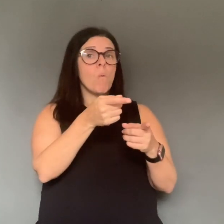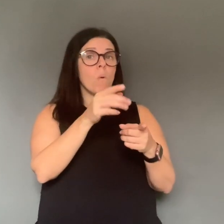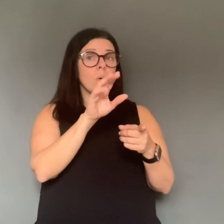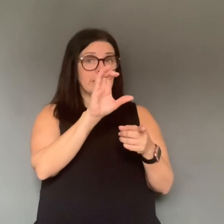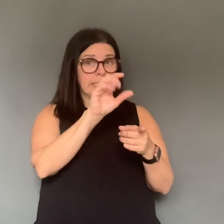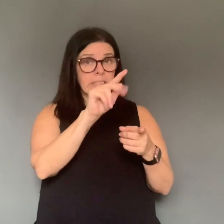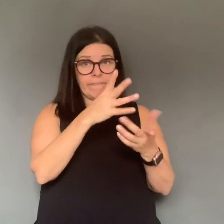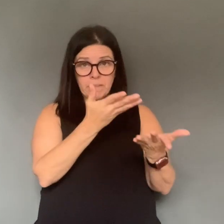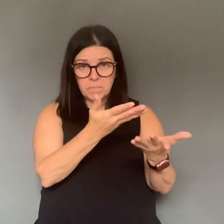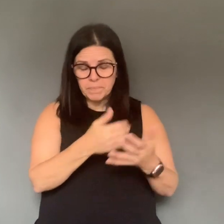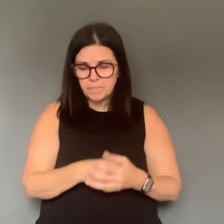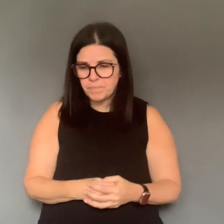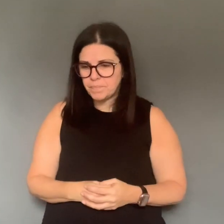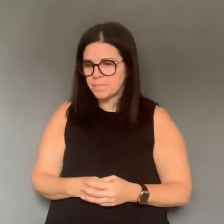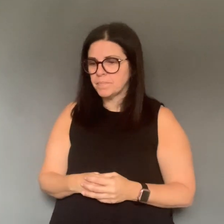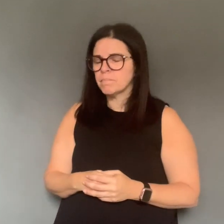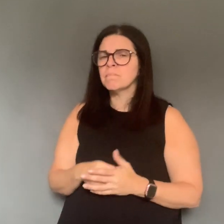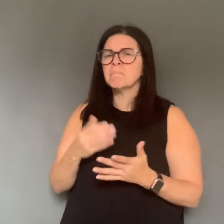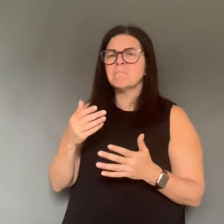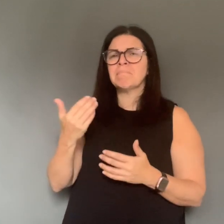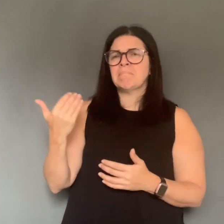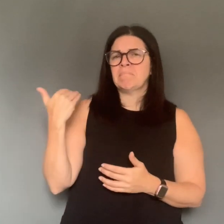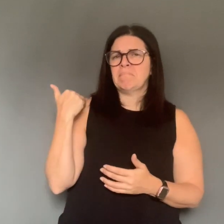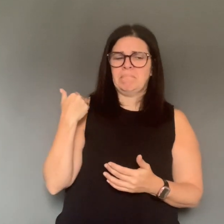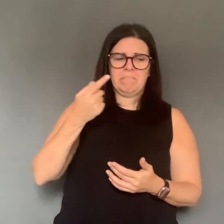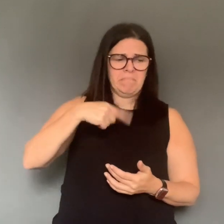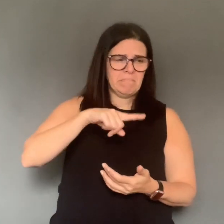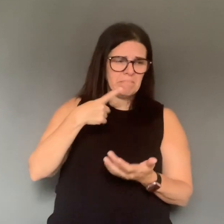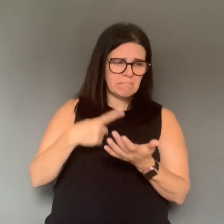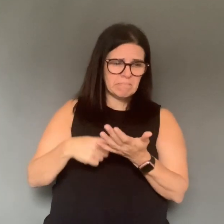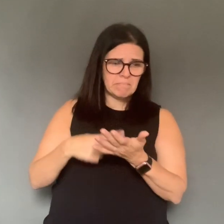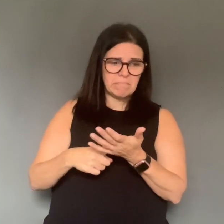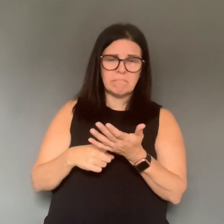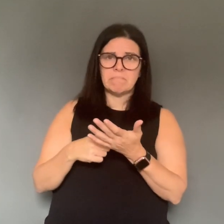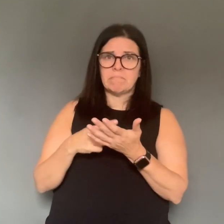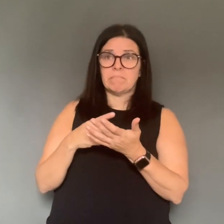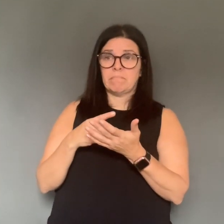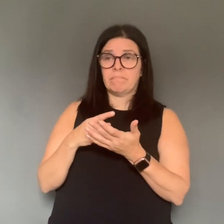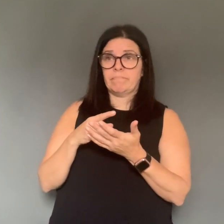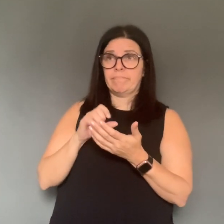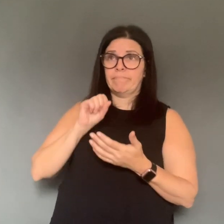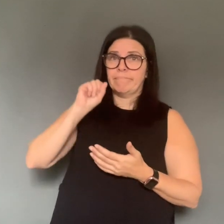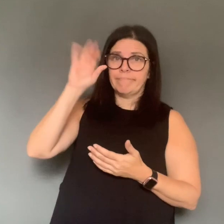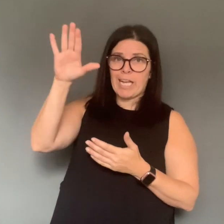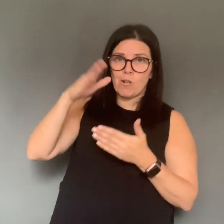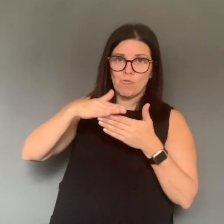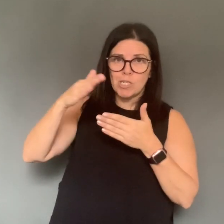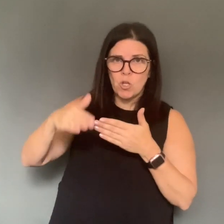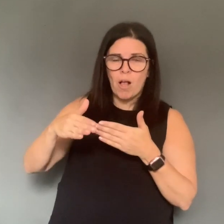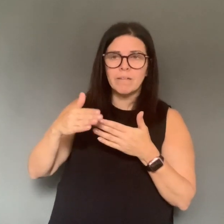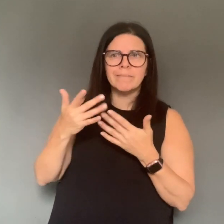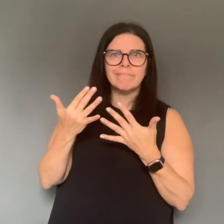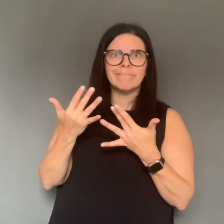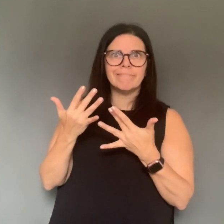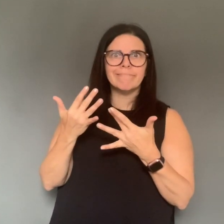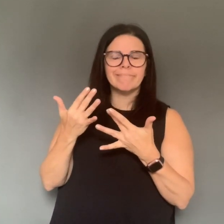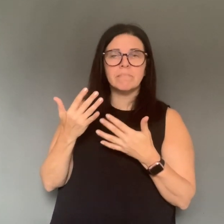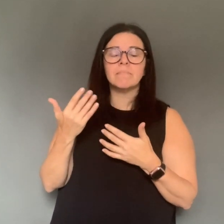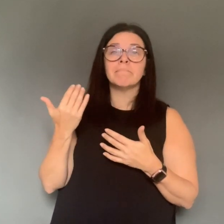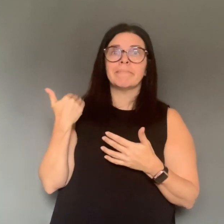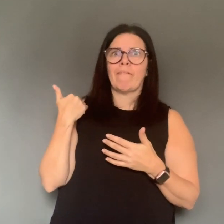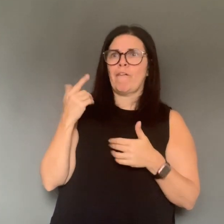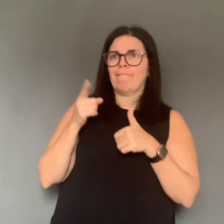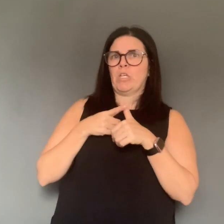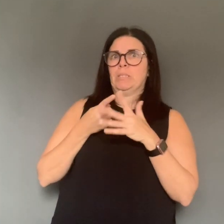Any other questions from the media? Oh, CTV? Yeah, we talked about the gap in the test results earlier. know,